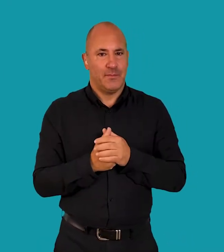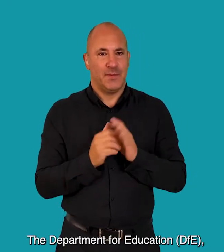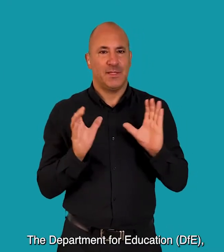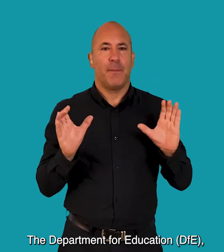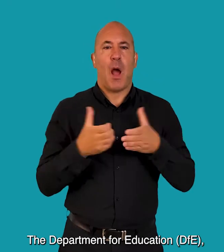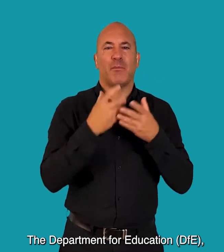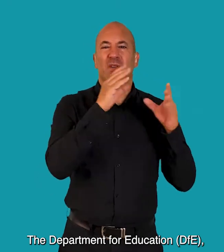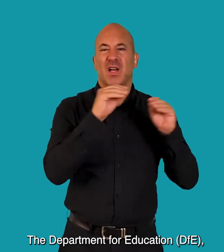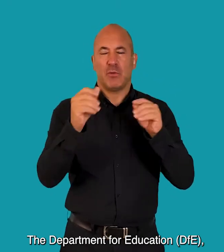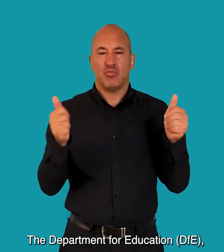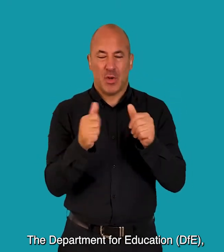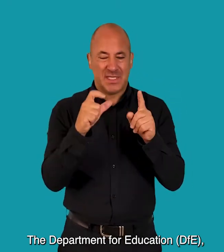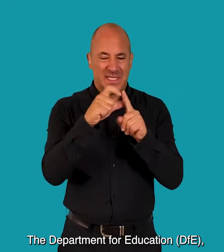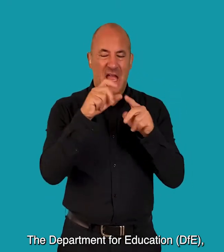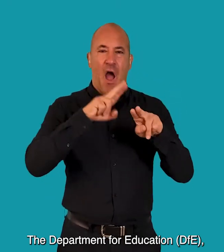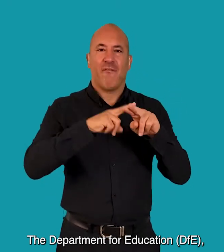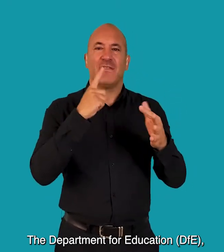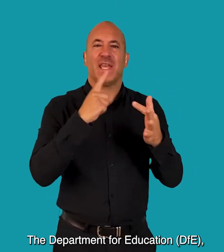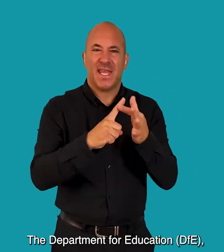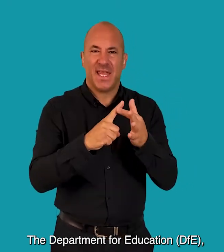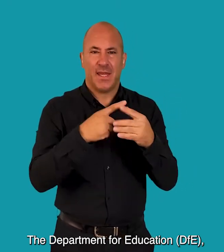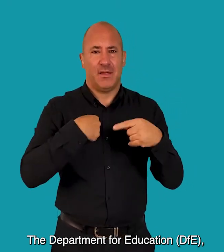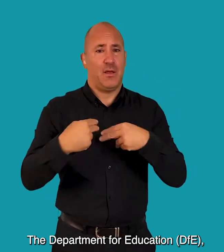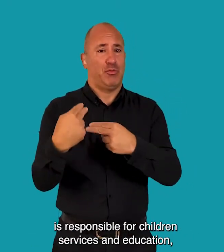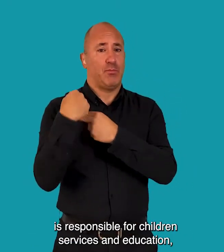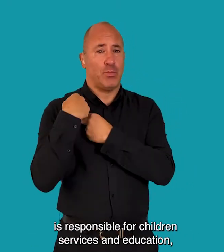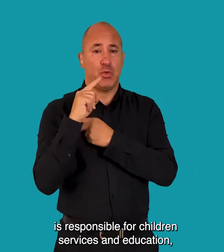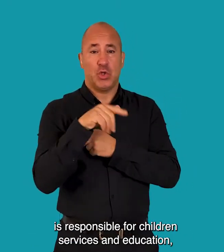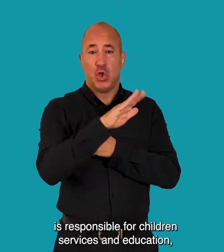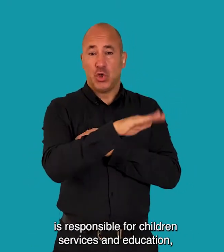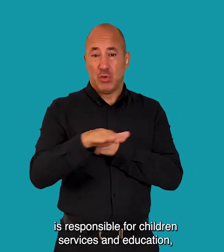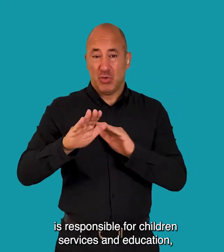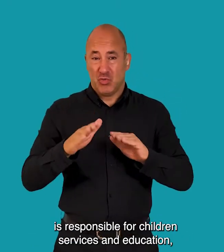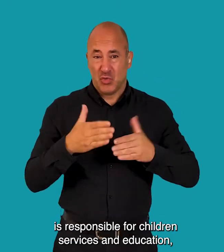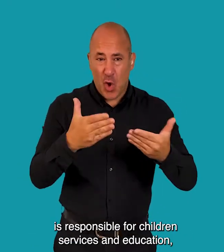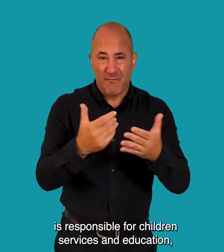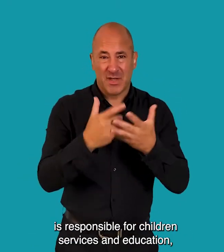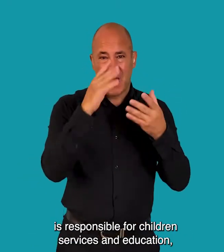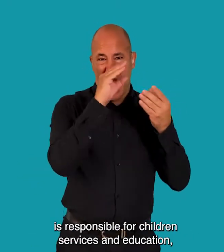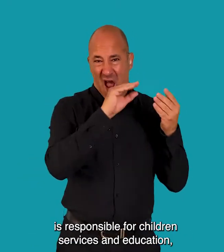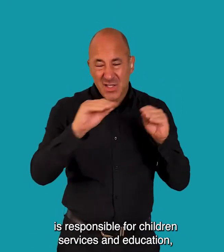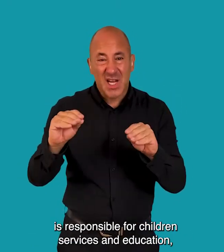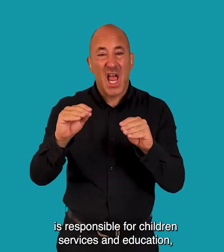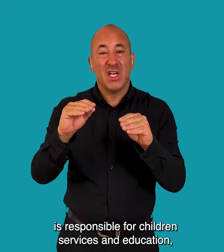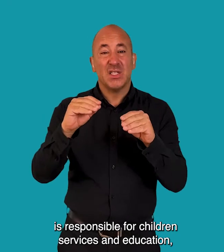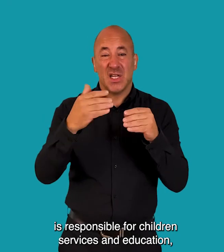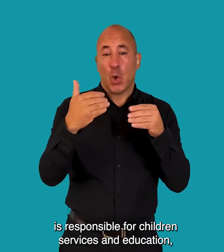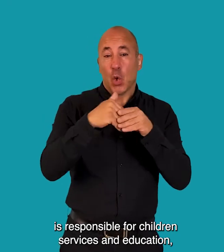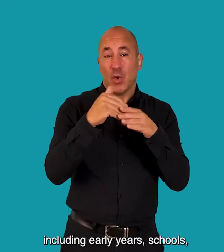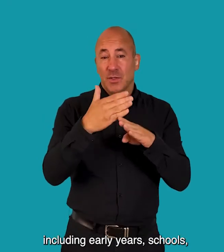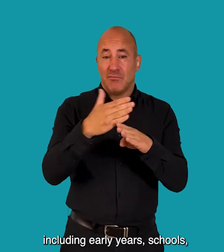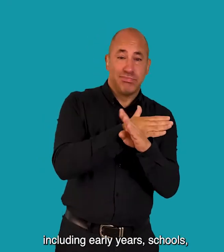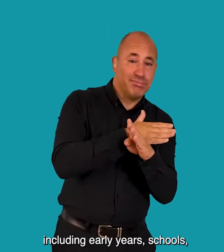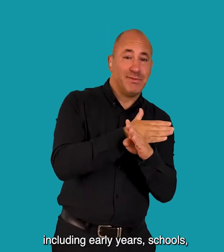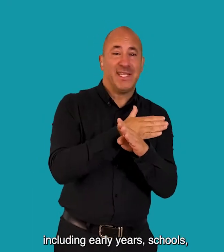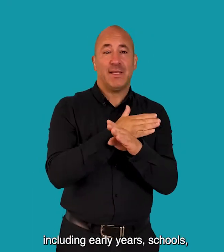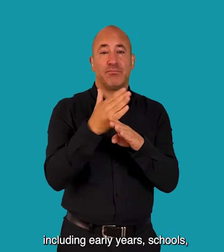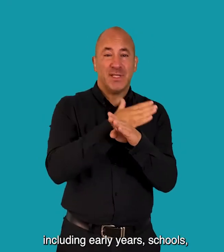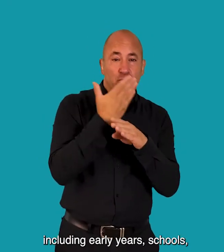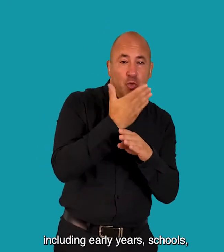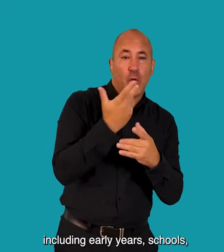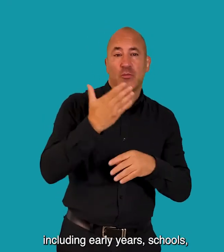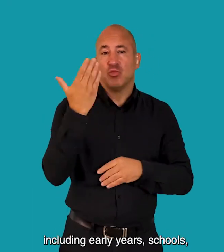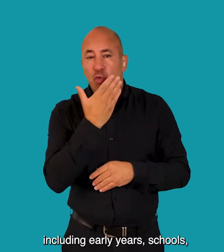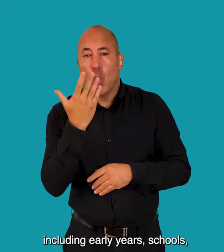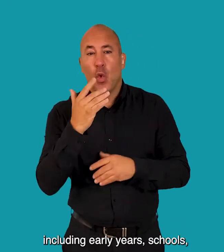The Department for Education, D.F.E. is responsible for children's services and education Including early